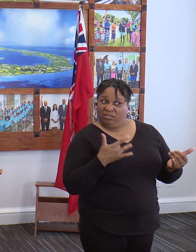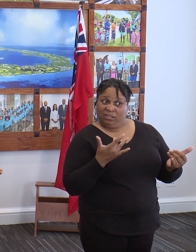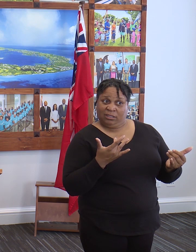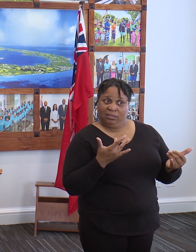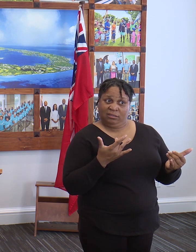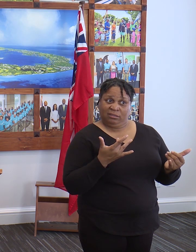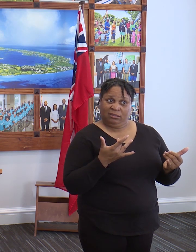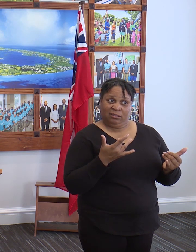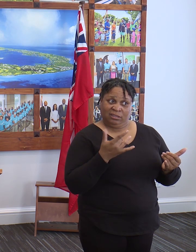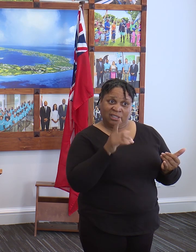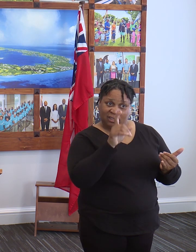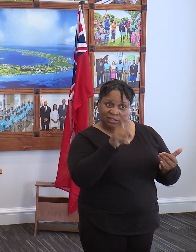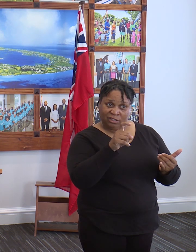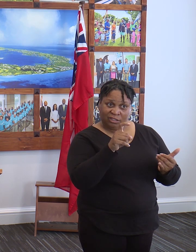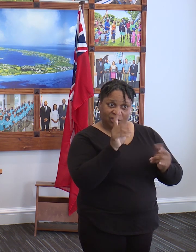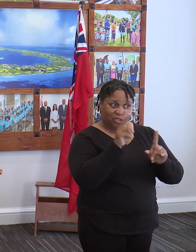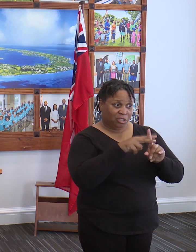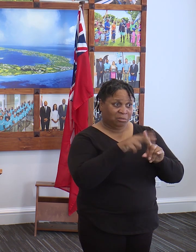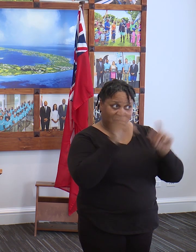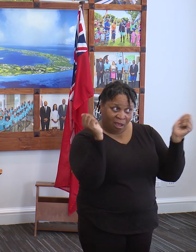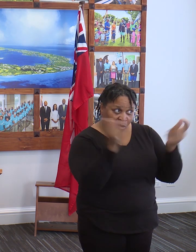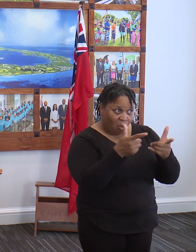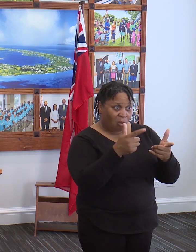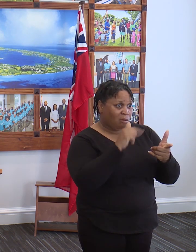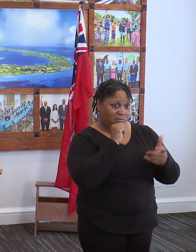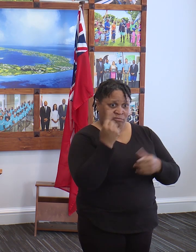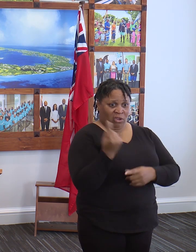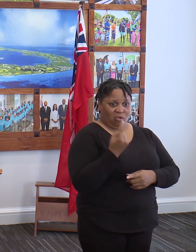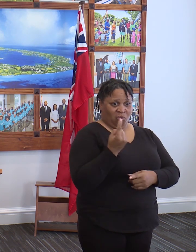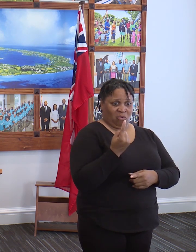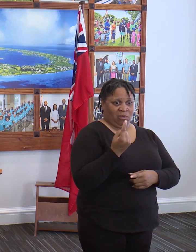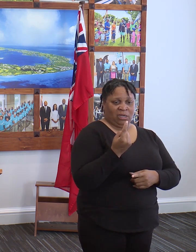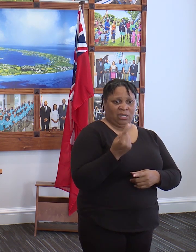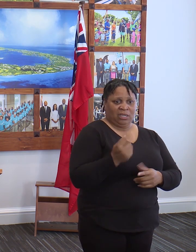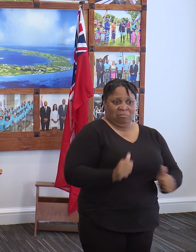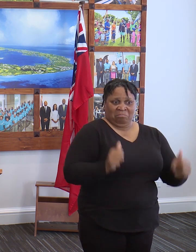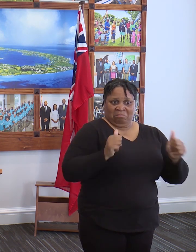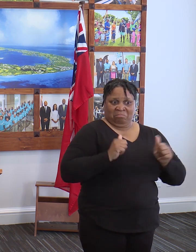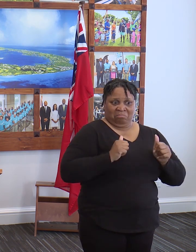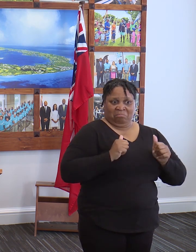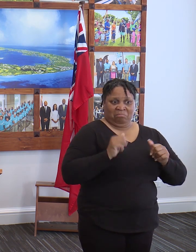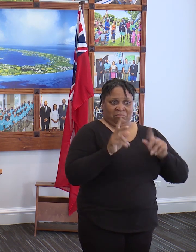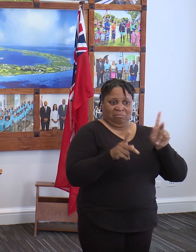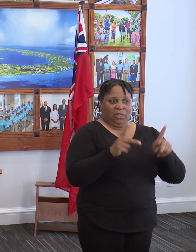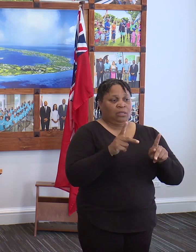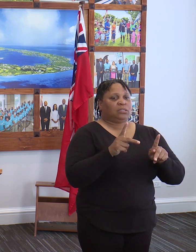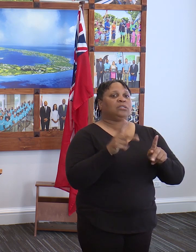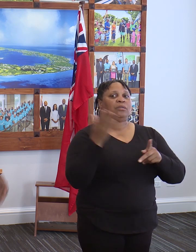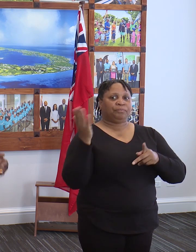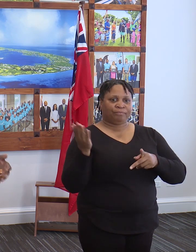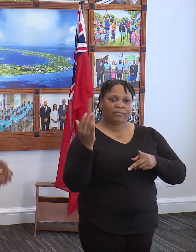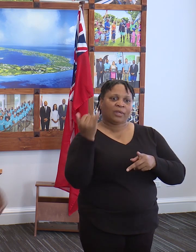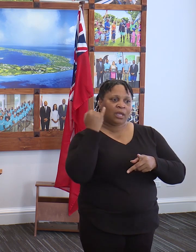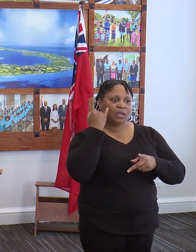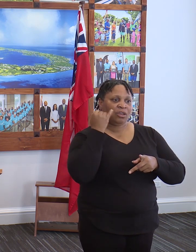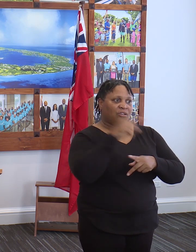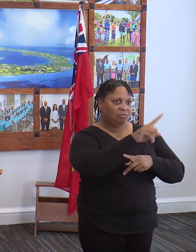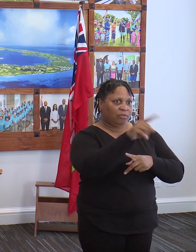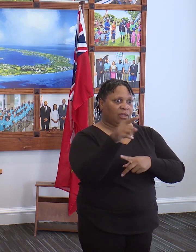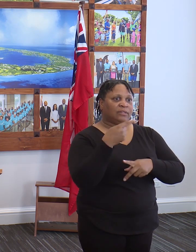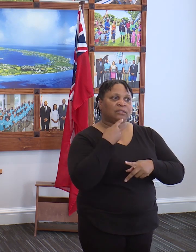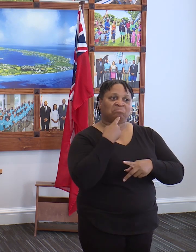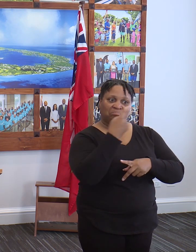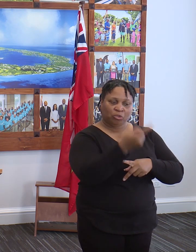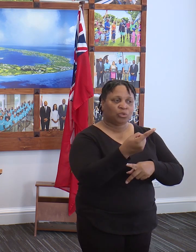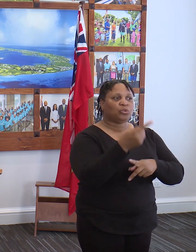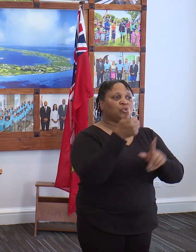sub-quarantine should apply to everybody, not just those who have traveled? If anyone has come into the country and they have been ordered to self